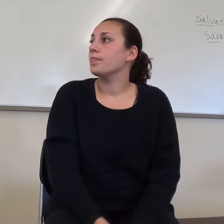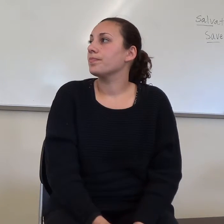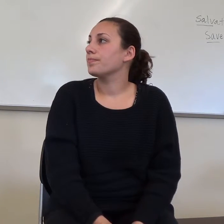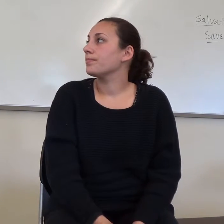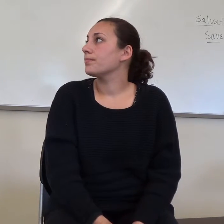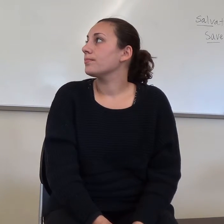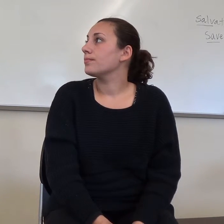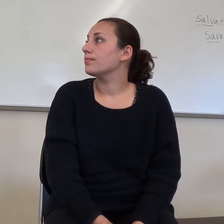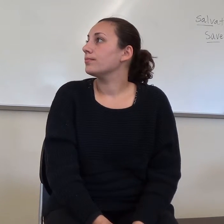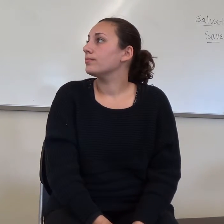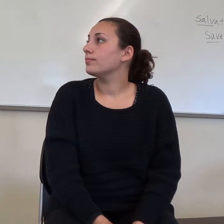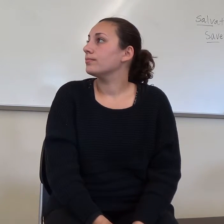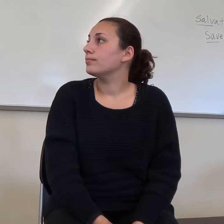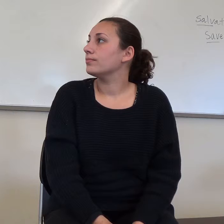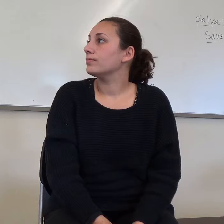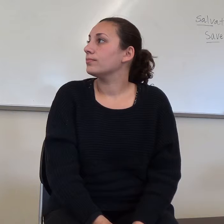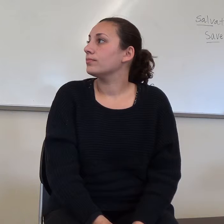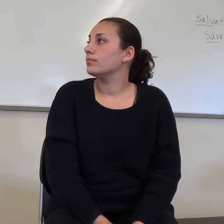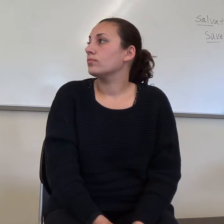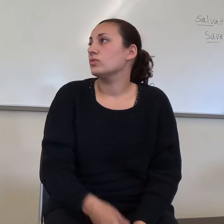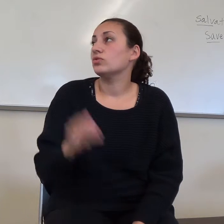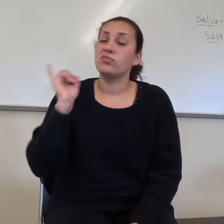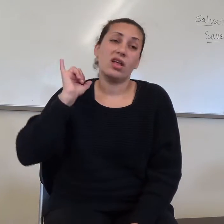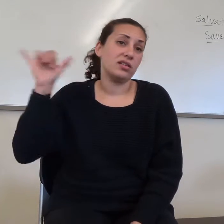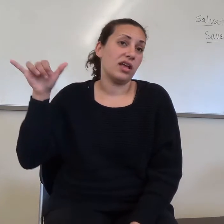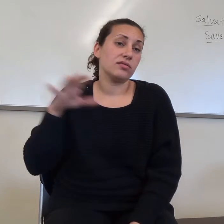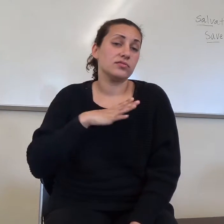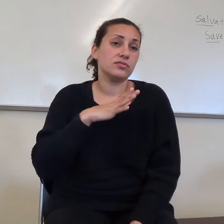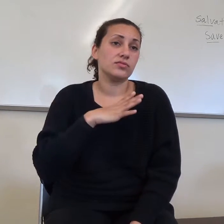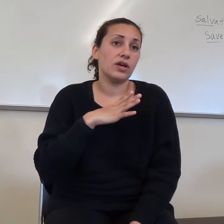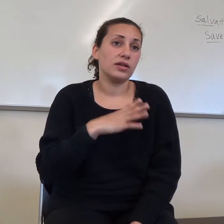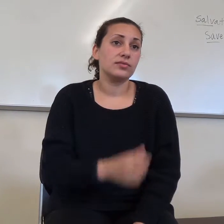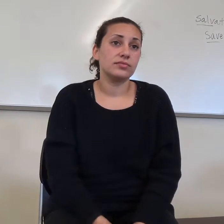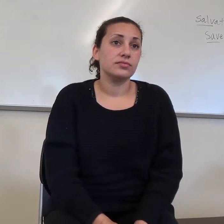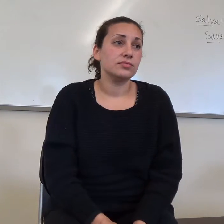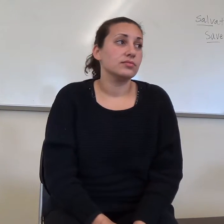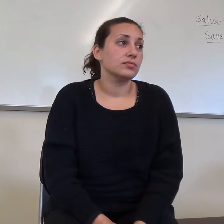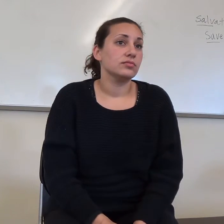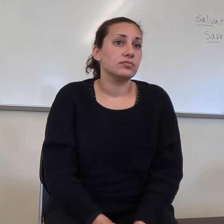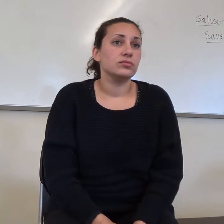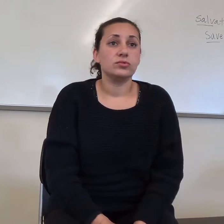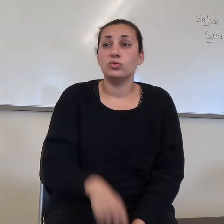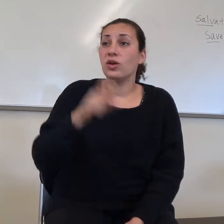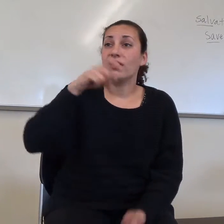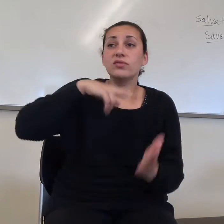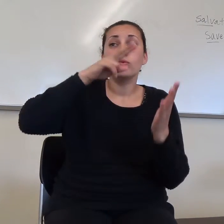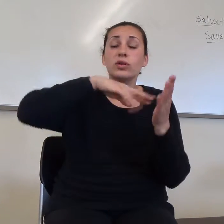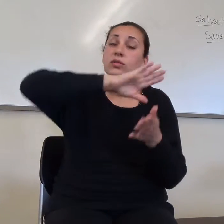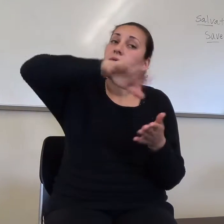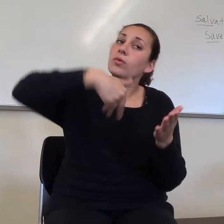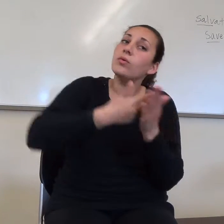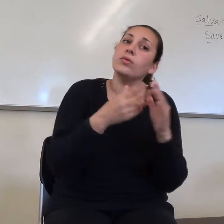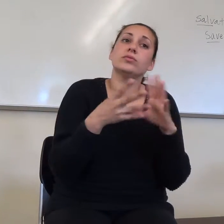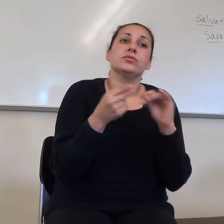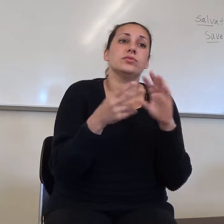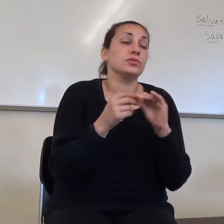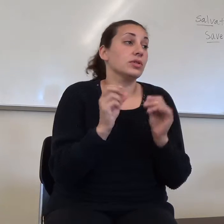So something like that. Yeah, you have to take in this whole business here. So do we have to mention the